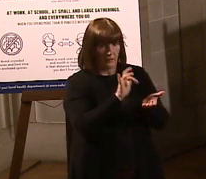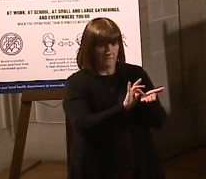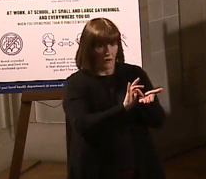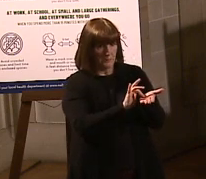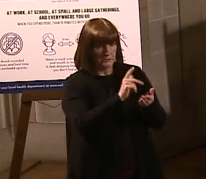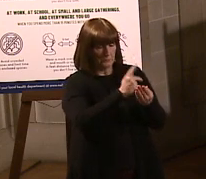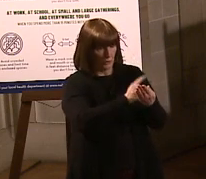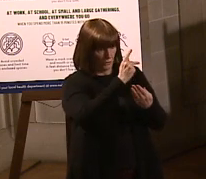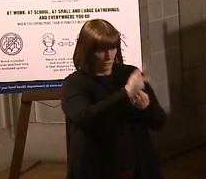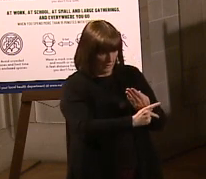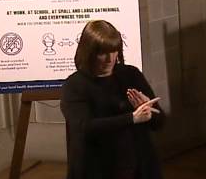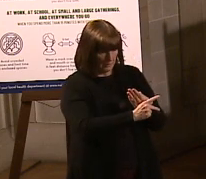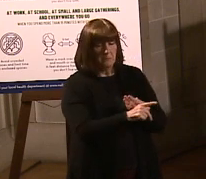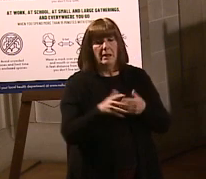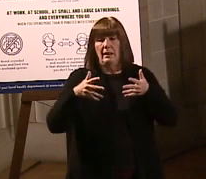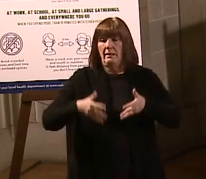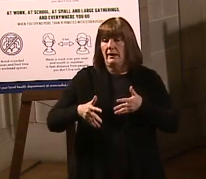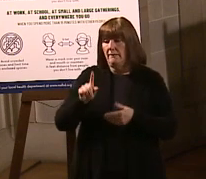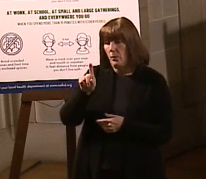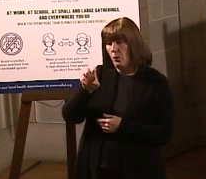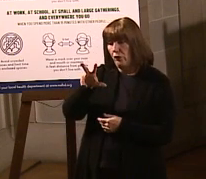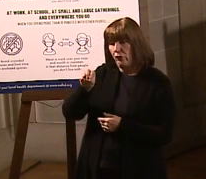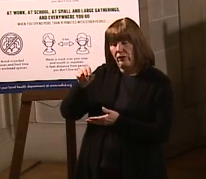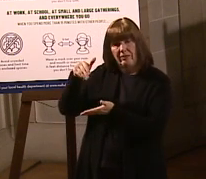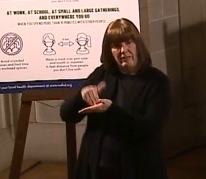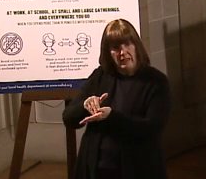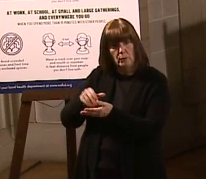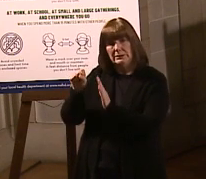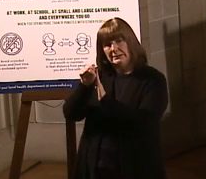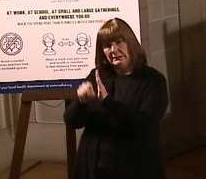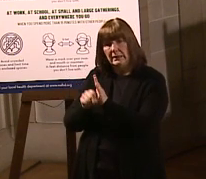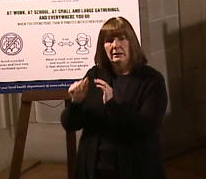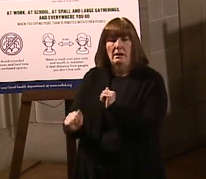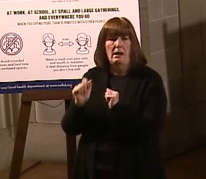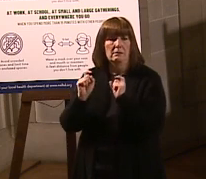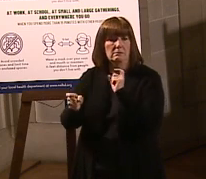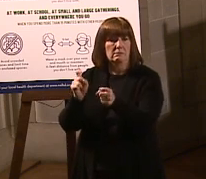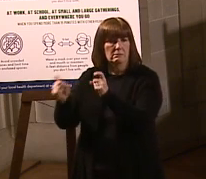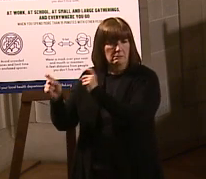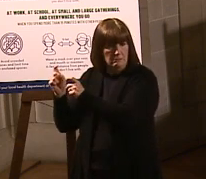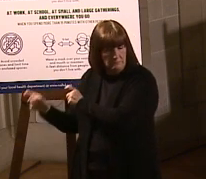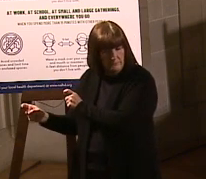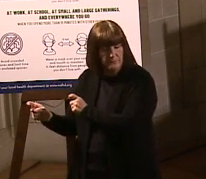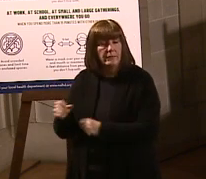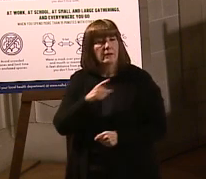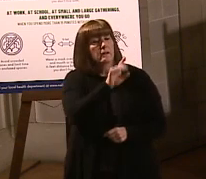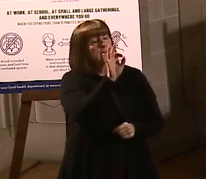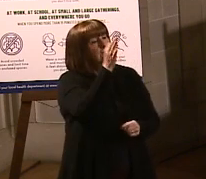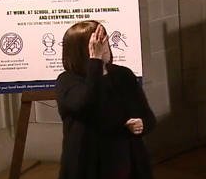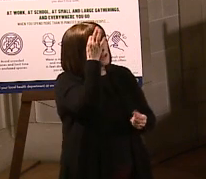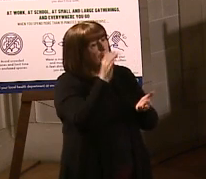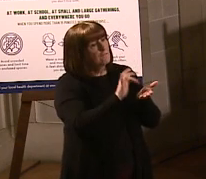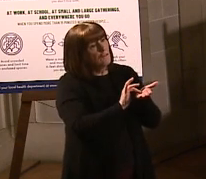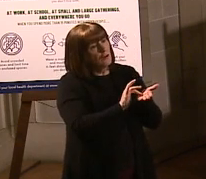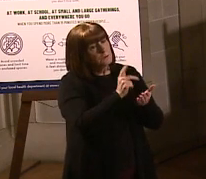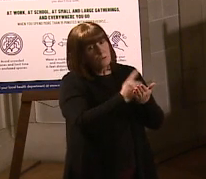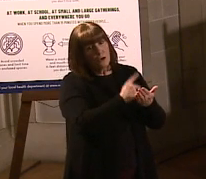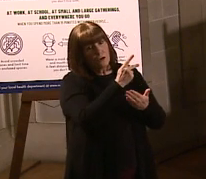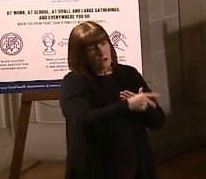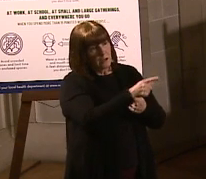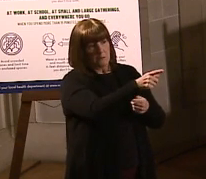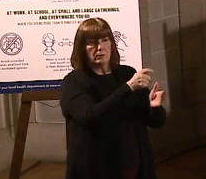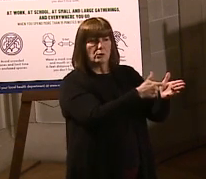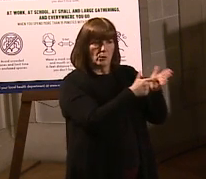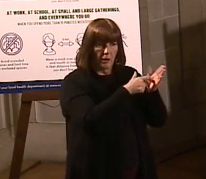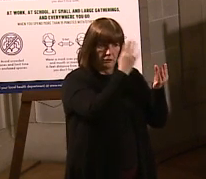leaving 130,000 to the state to allocate. Due to the way the federal pharmacy program is required to report to the federal government,